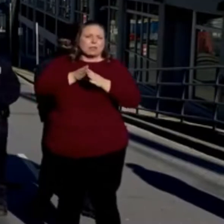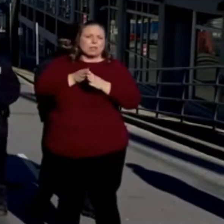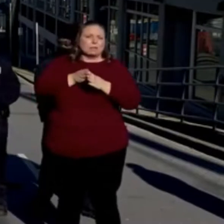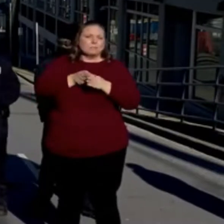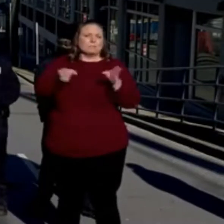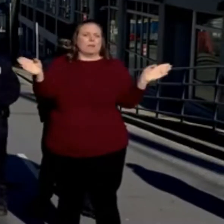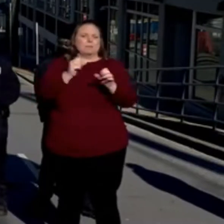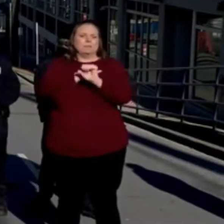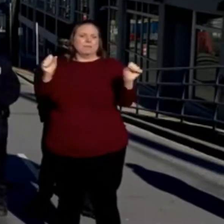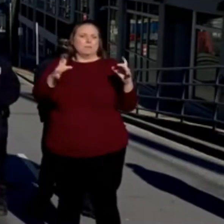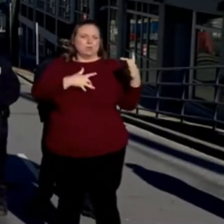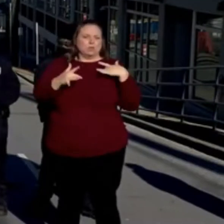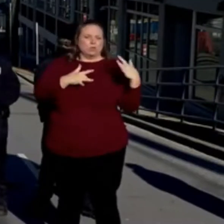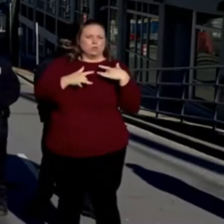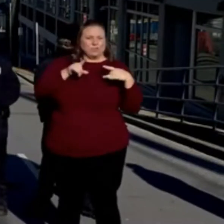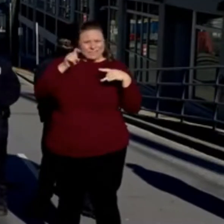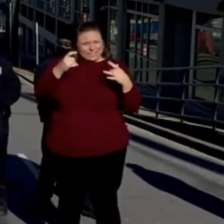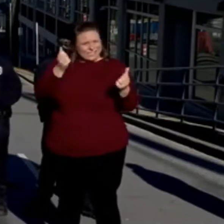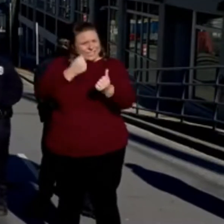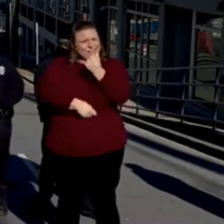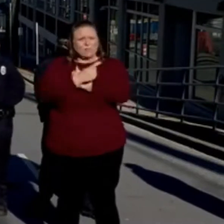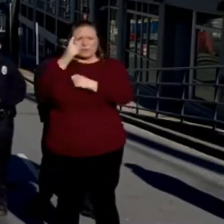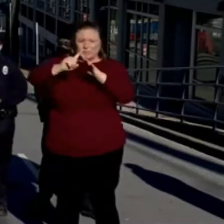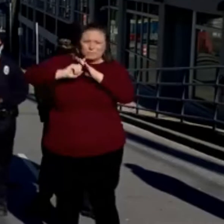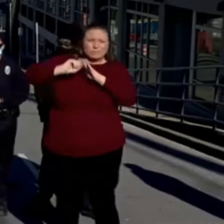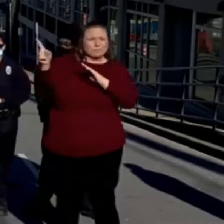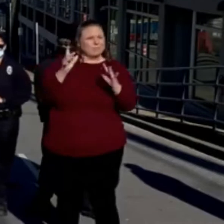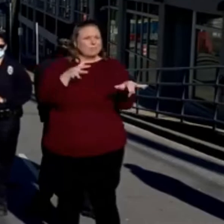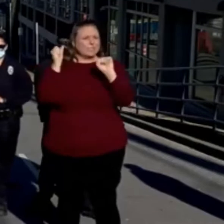concern and that we needed people to evacuate.